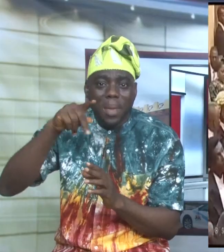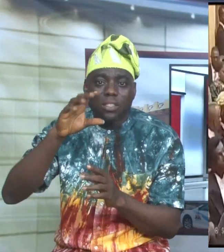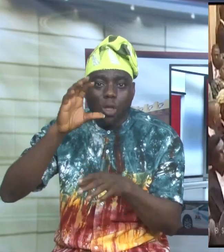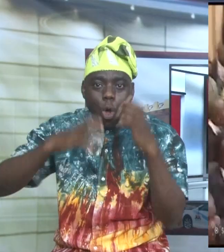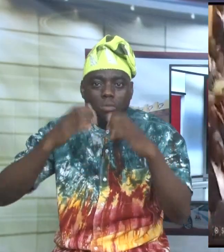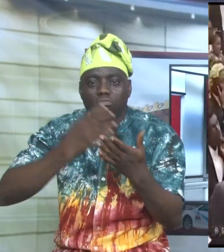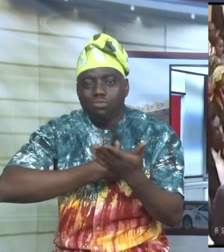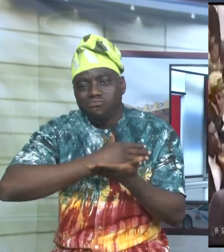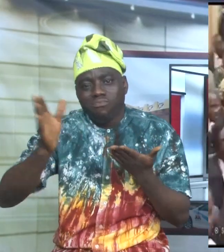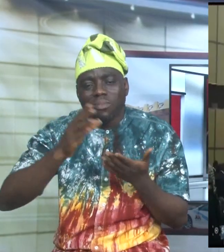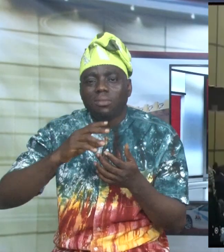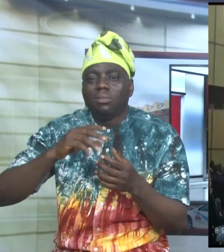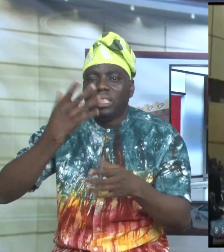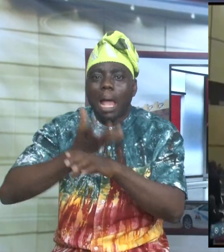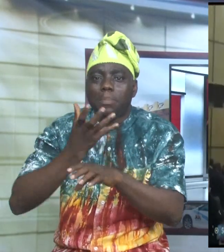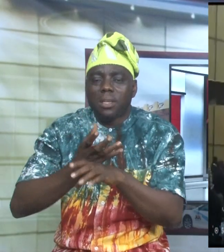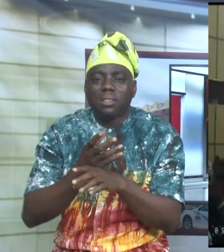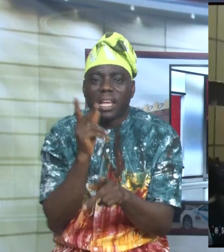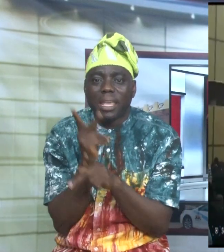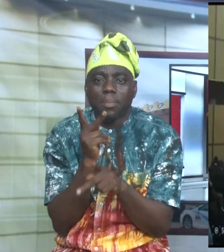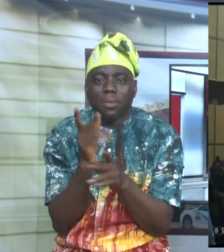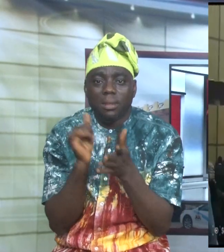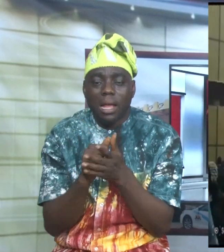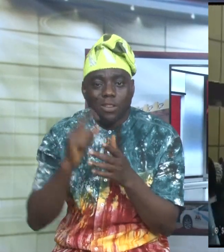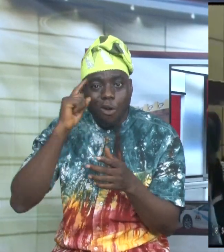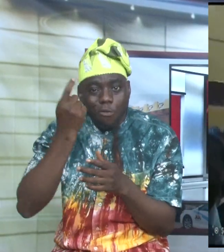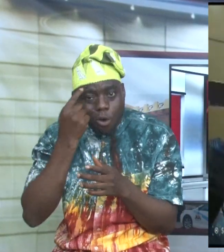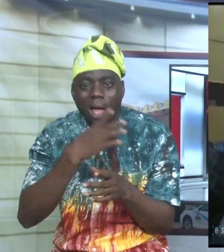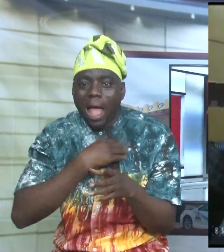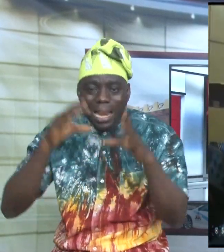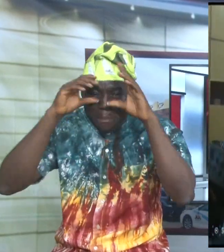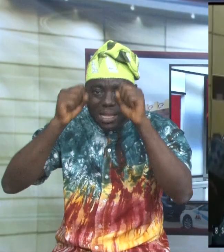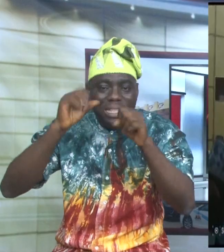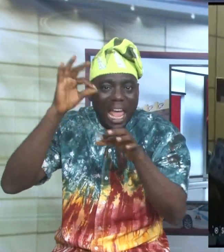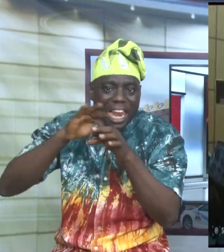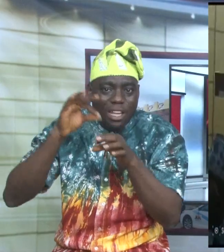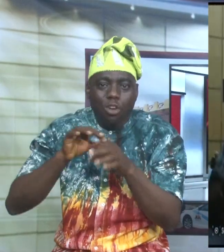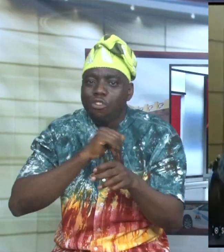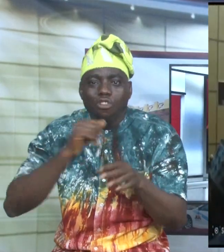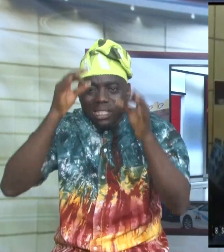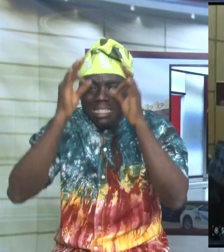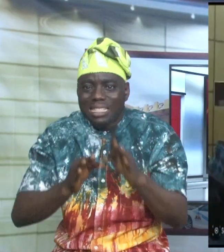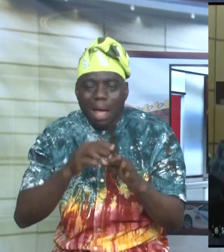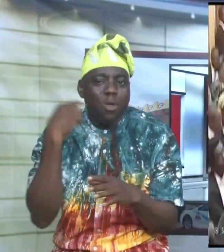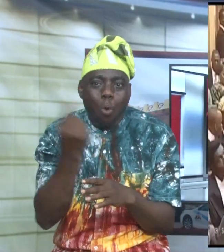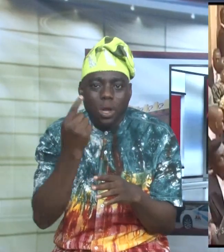appeal. He maintained that he governorship and presidential elections are not determined only by margin of